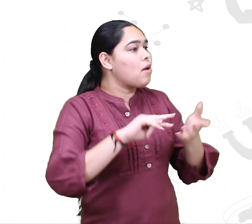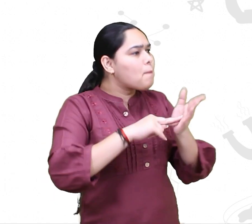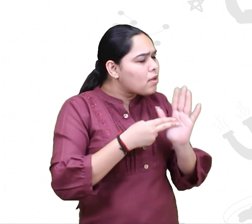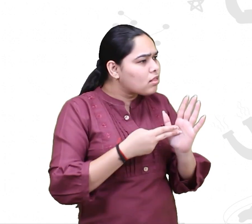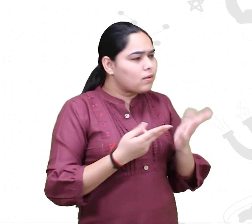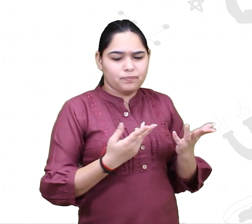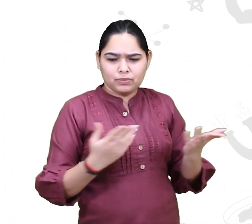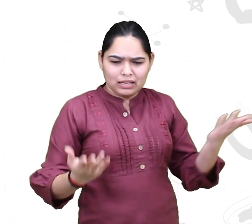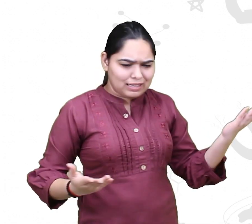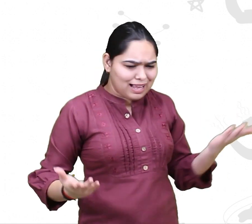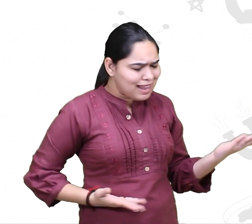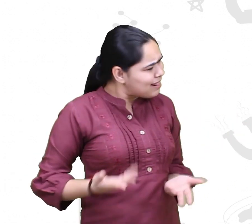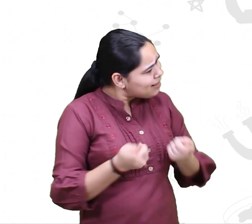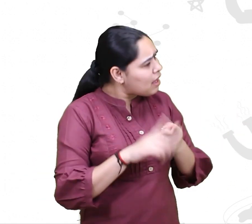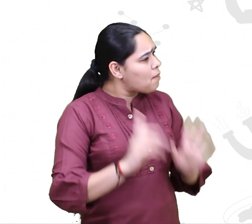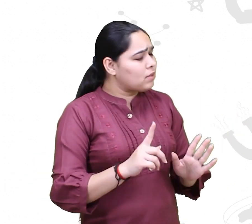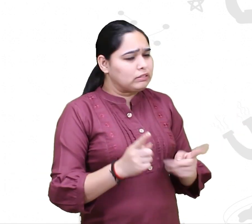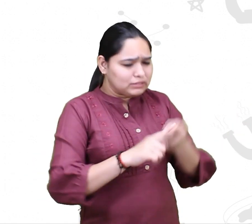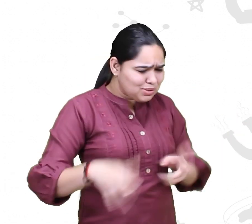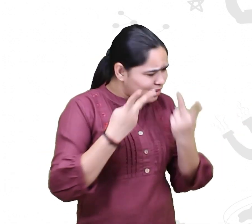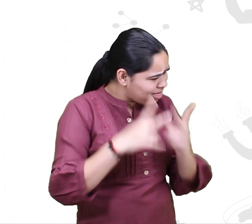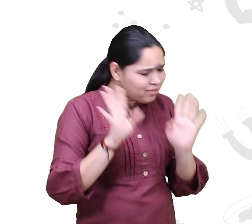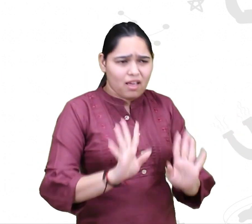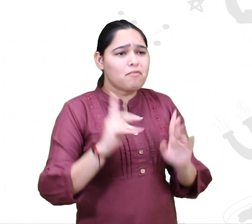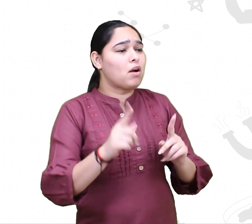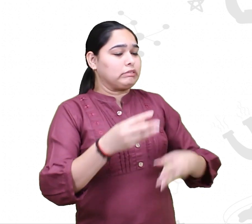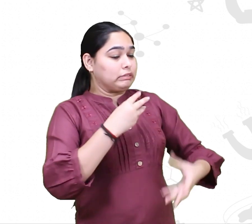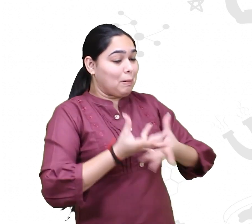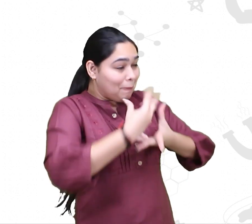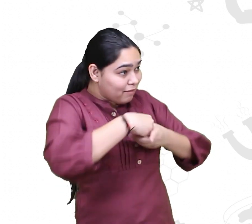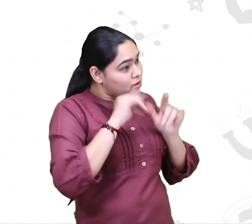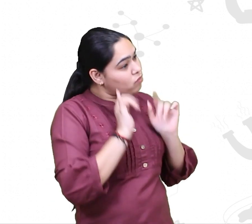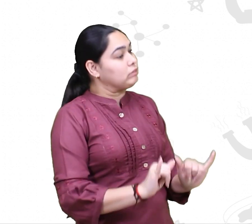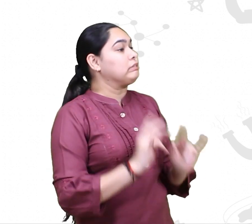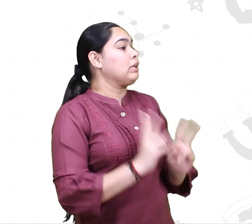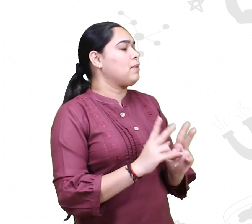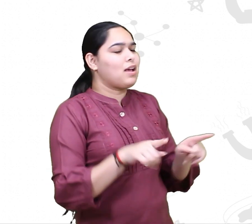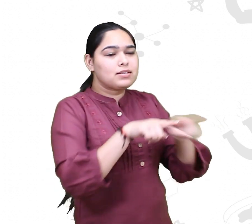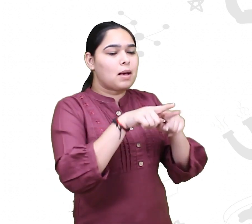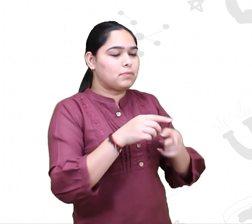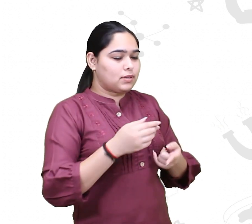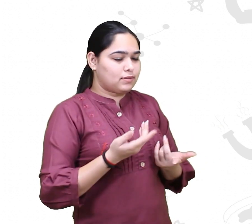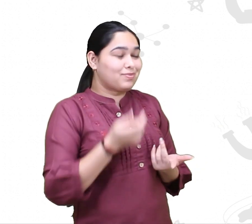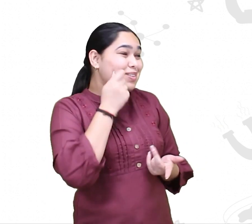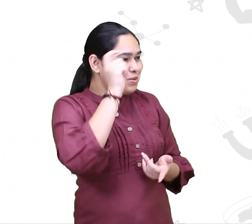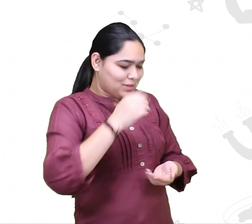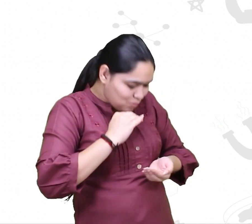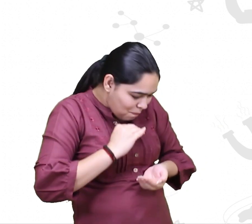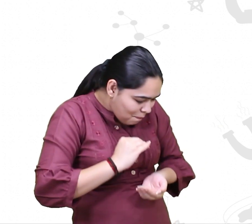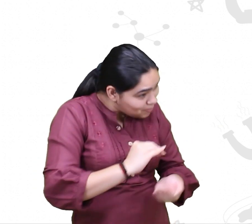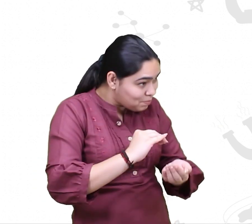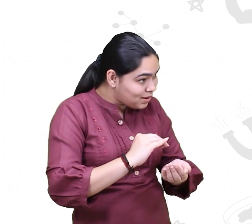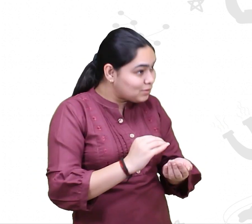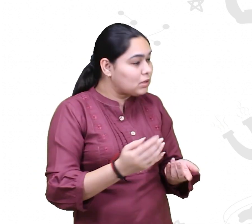which are called innate or instinctive behaviors. We also have such instinctive behaviors. For example,